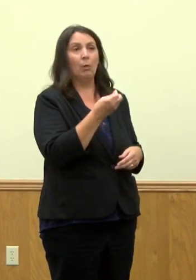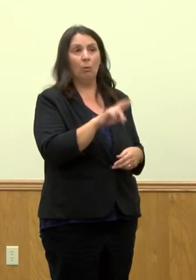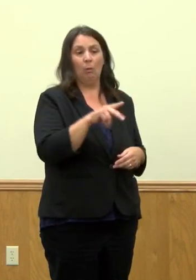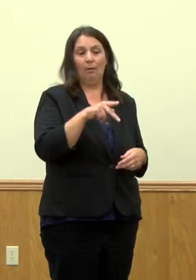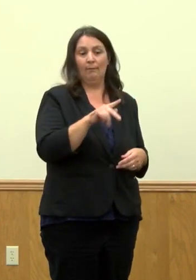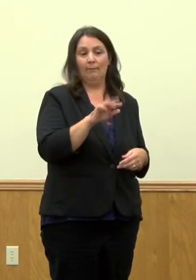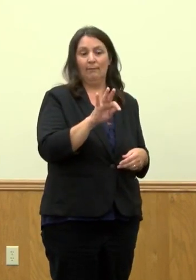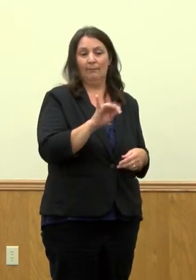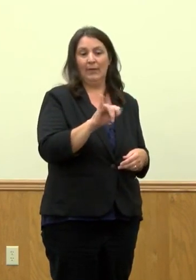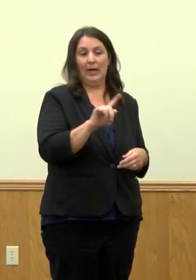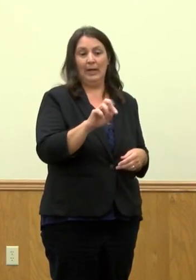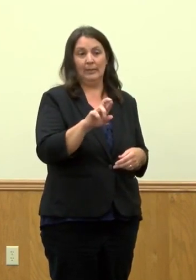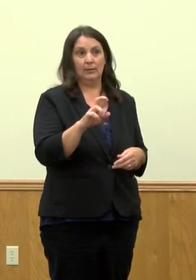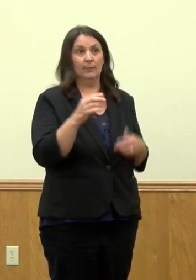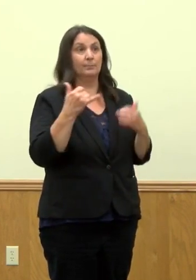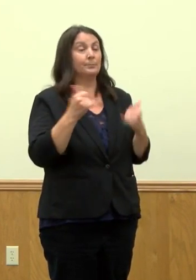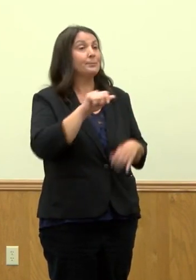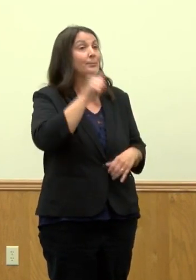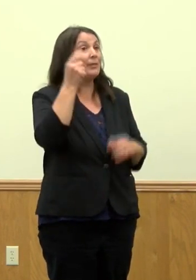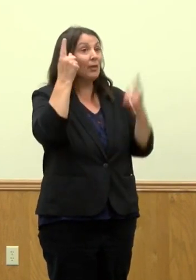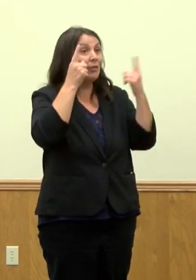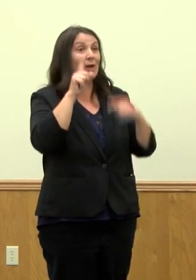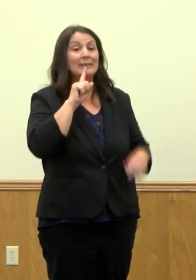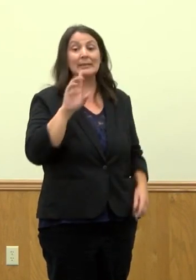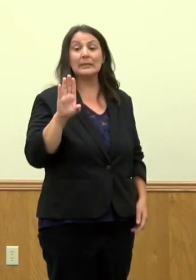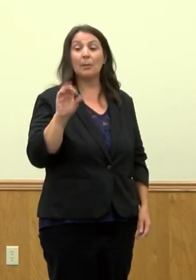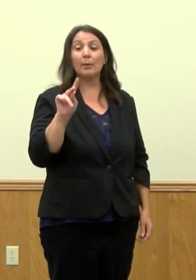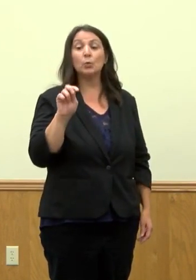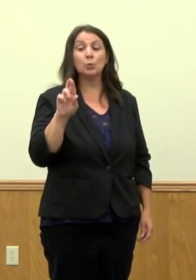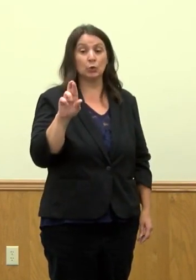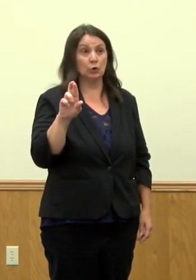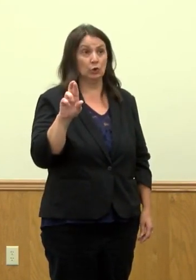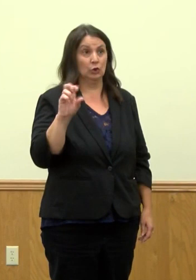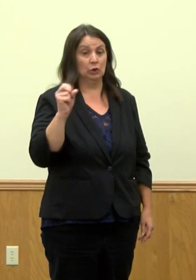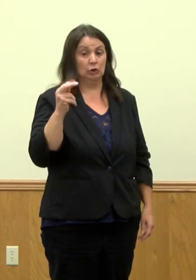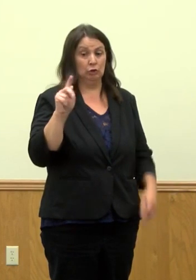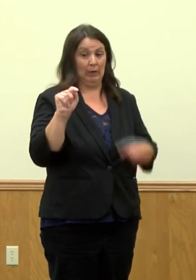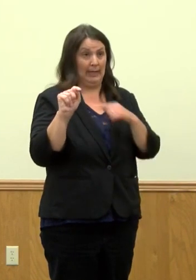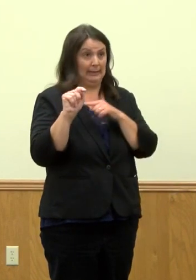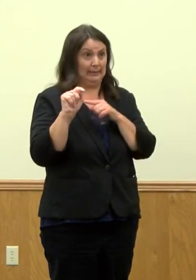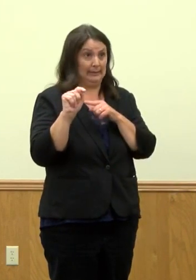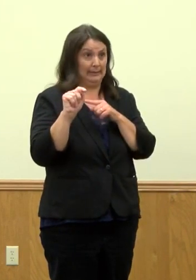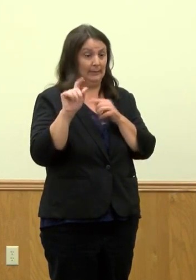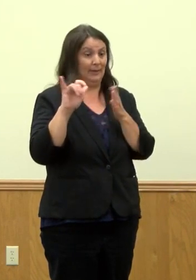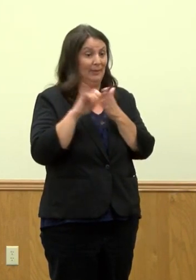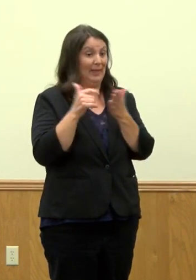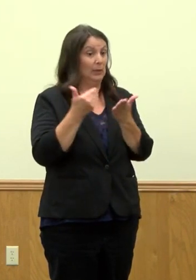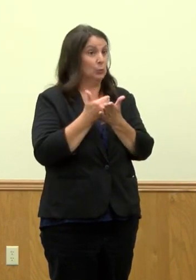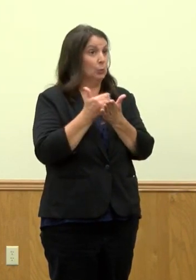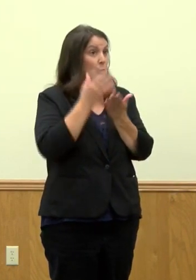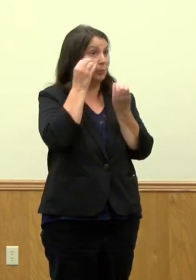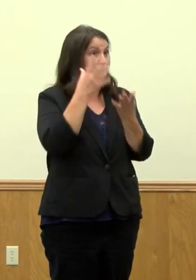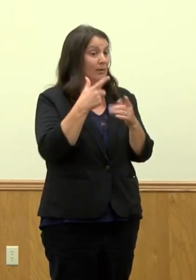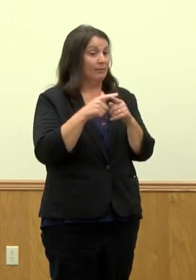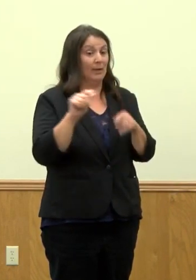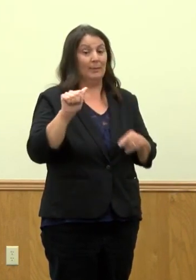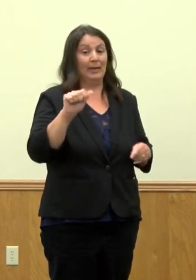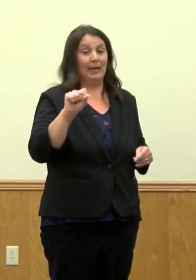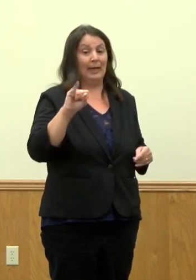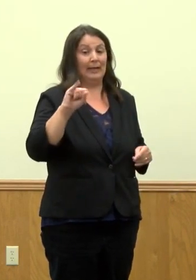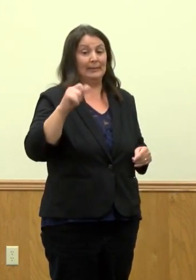would be booster shots. This is new data and new recommendations from the ACIP and the CDC.